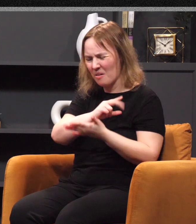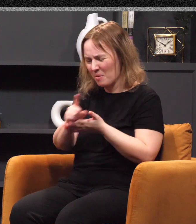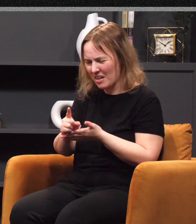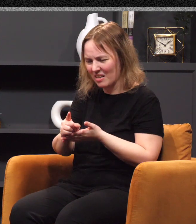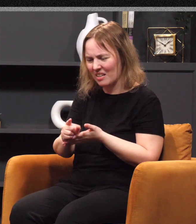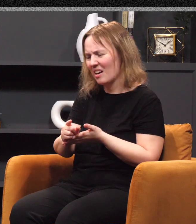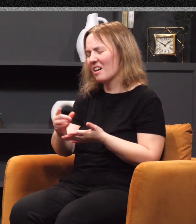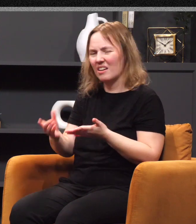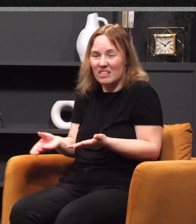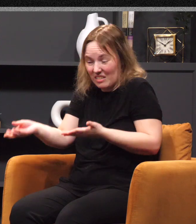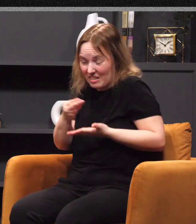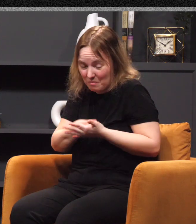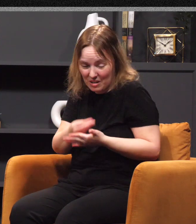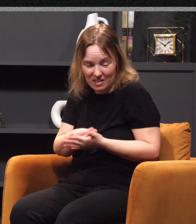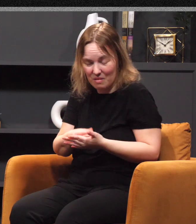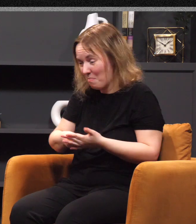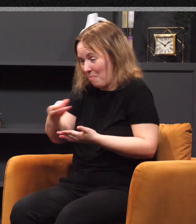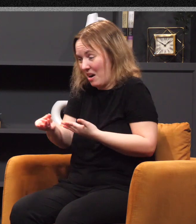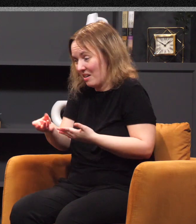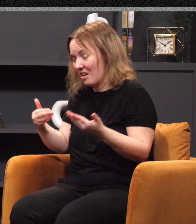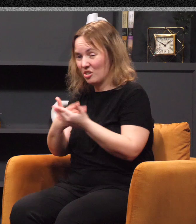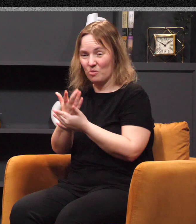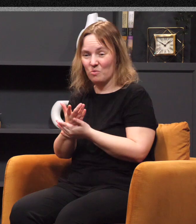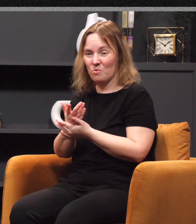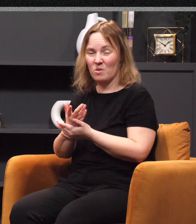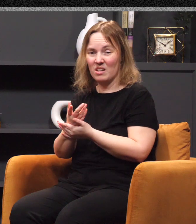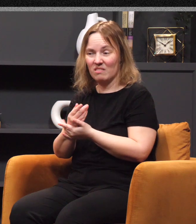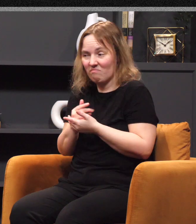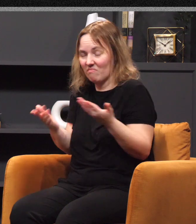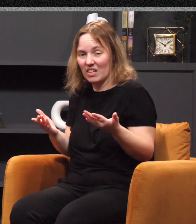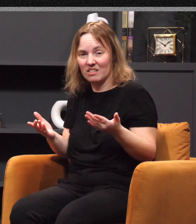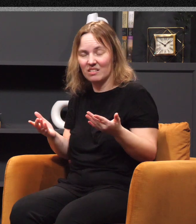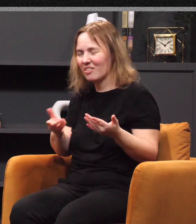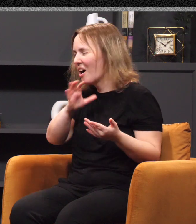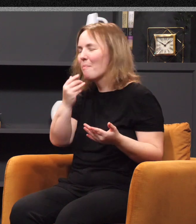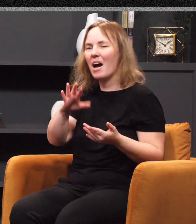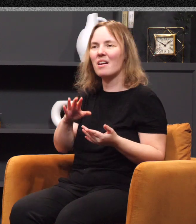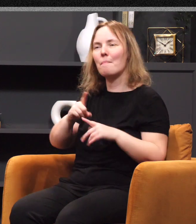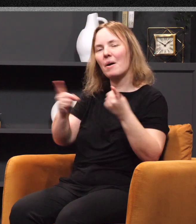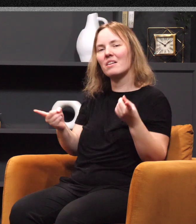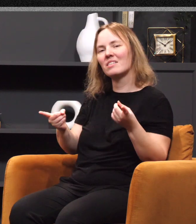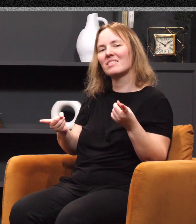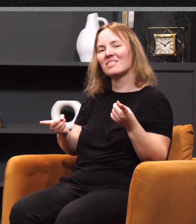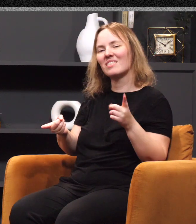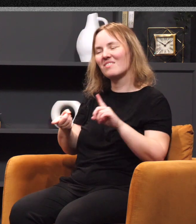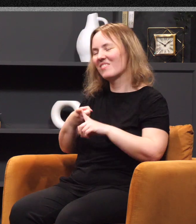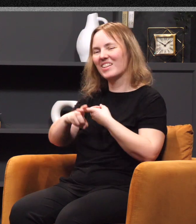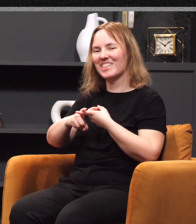some new activity, some new, you know, pleasure, going to the movie, whatever. I'm not saying those are bad things. But friends, you all know there is nothing like talking to somebody about